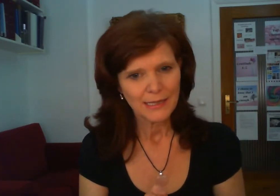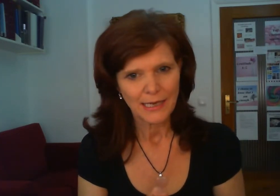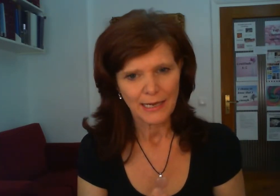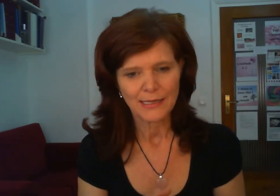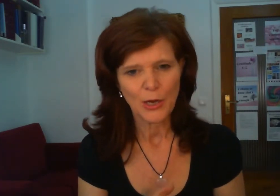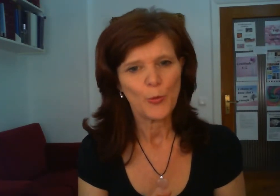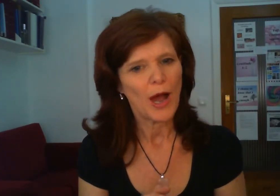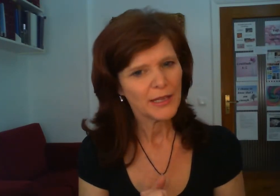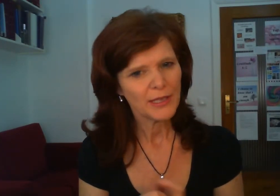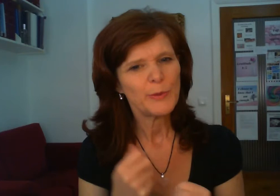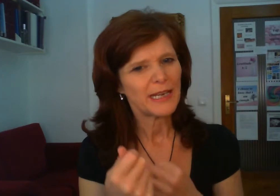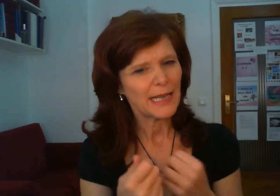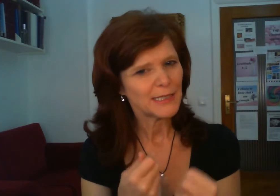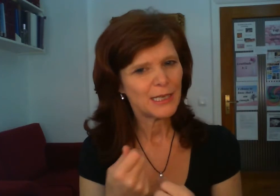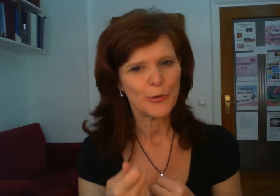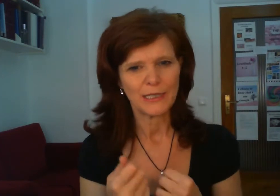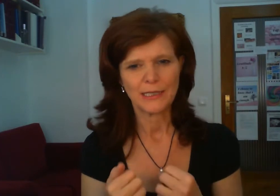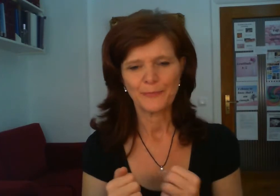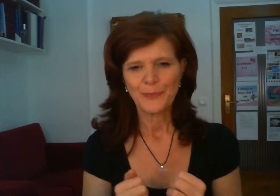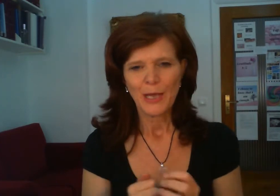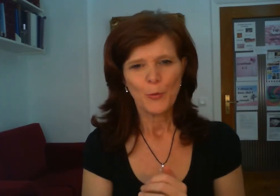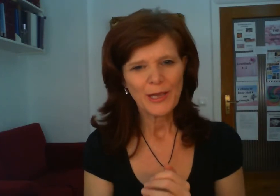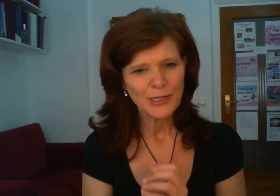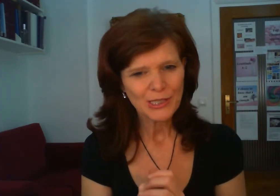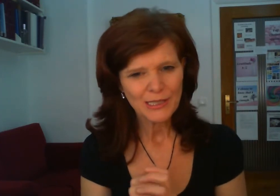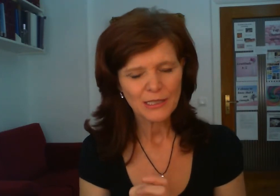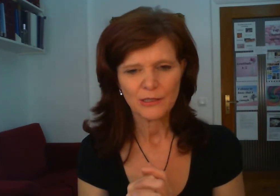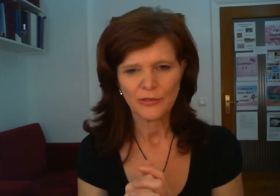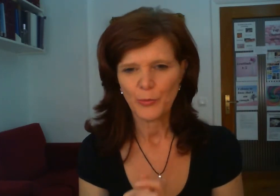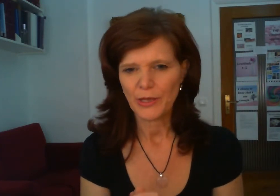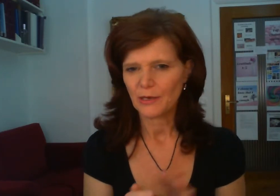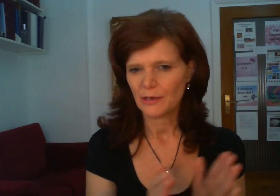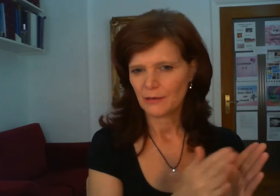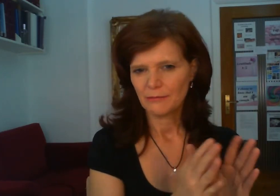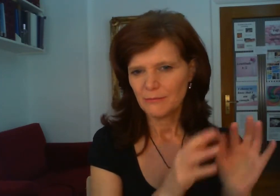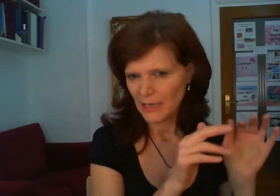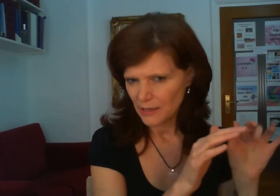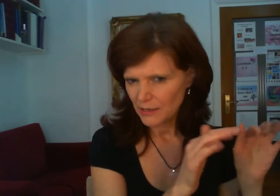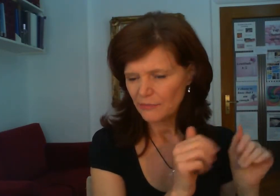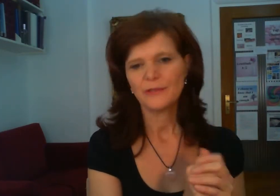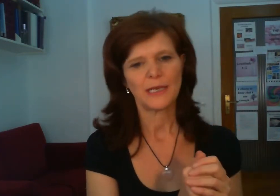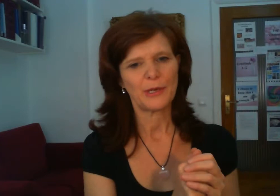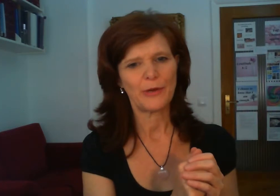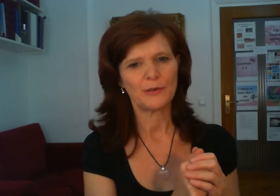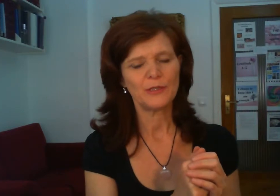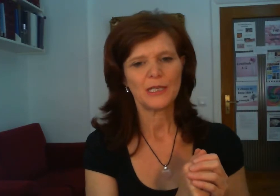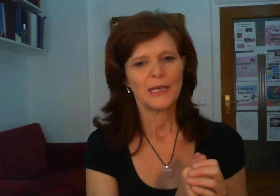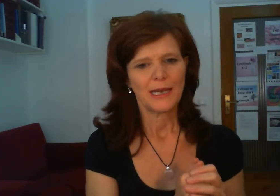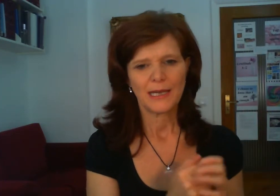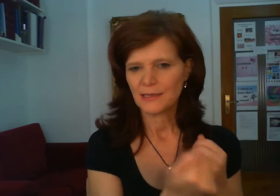stay so i think we better get to know it we're going to start off with a negative tapping round and